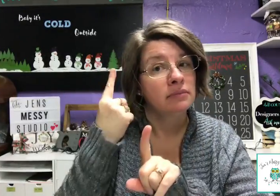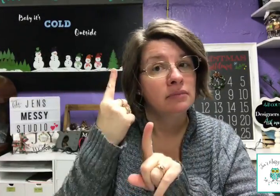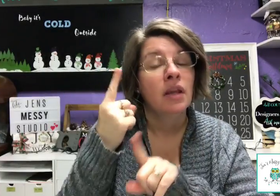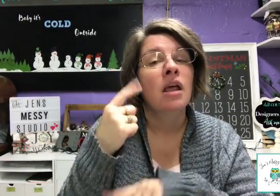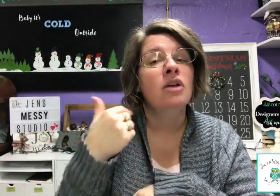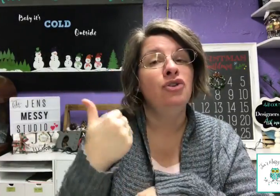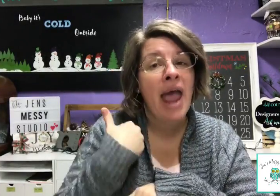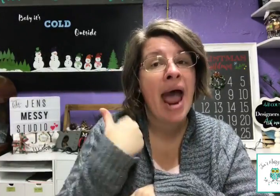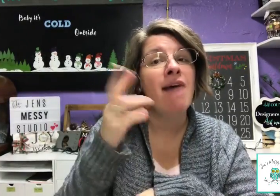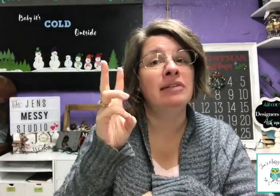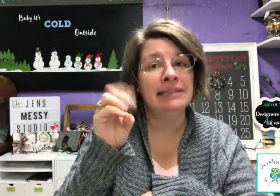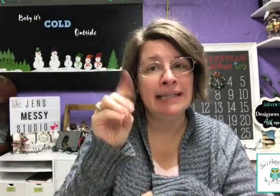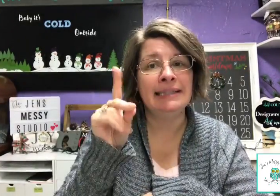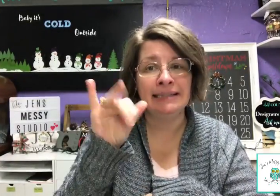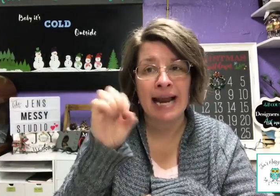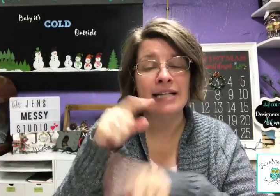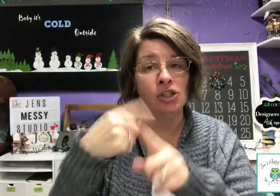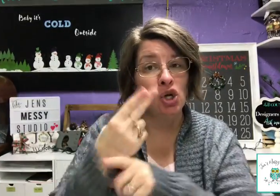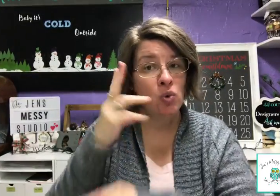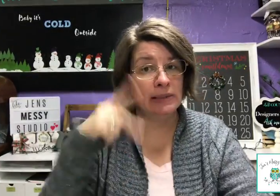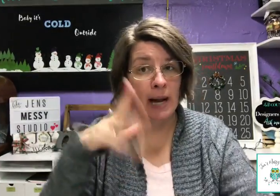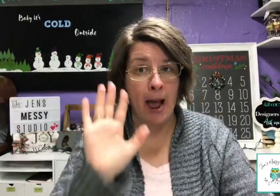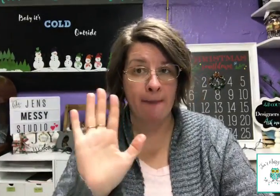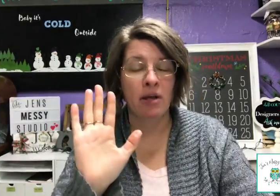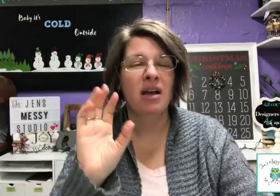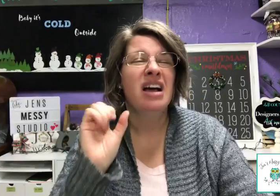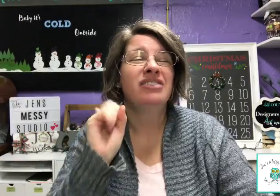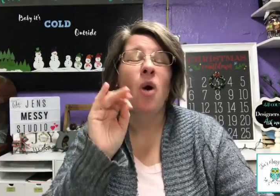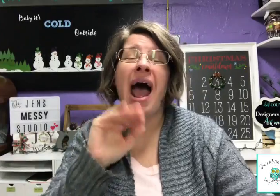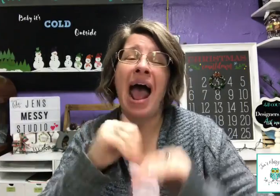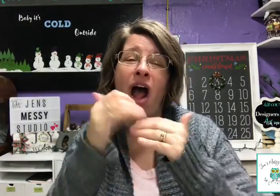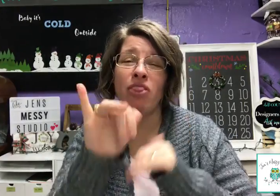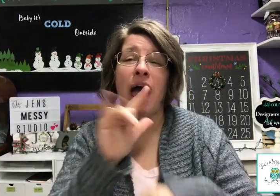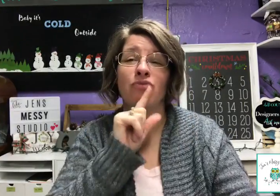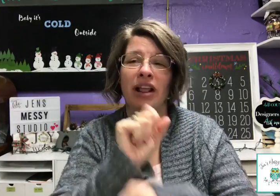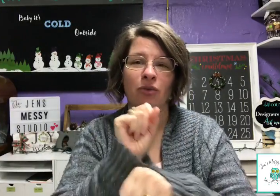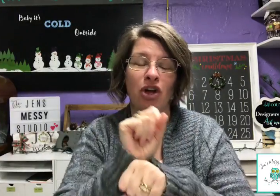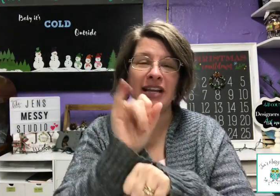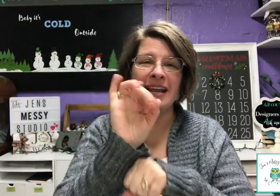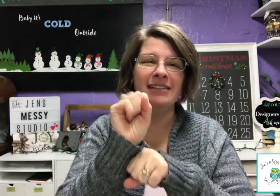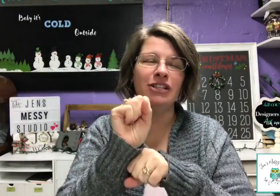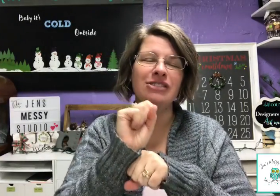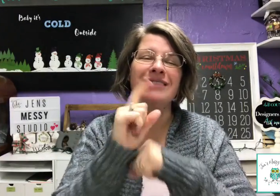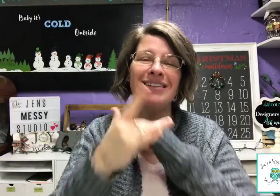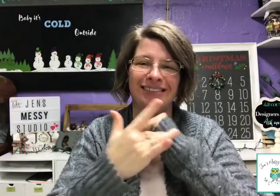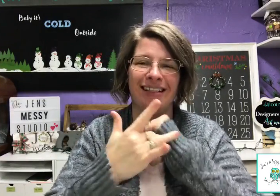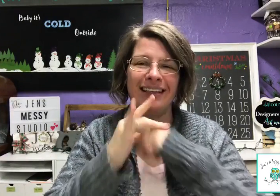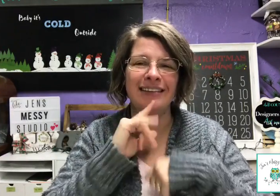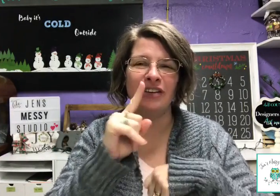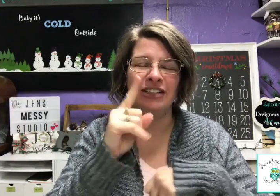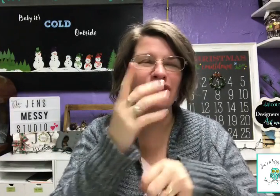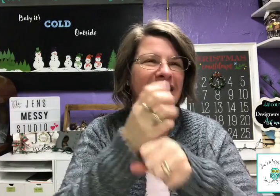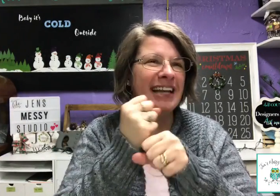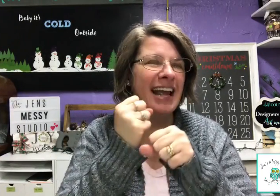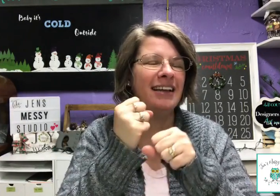You have 50% data to do online. So how that really works is, it takes you a little bit. get